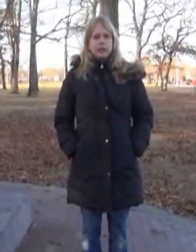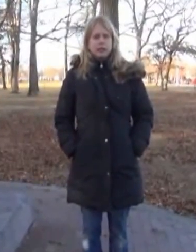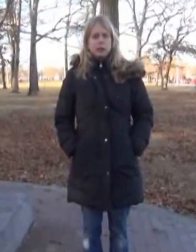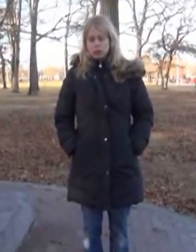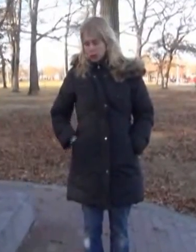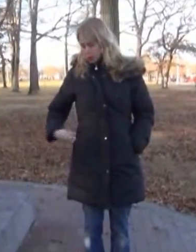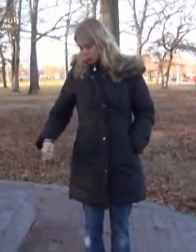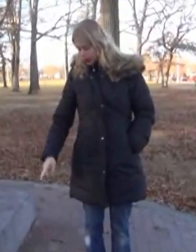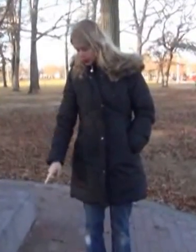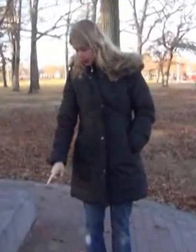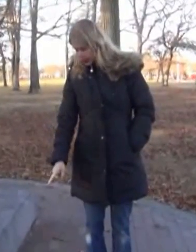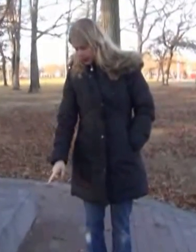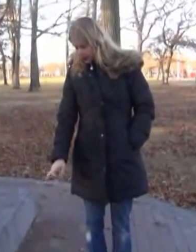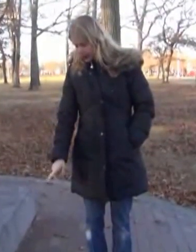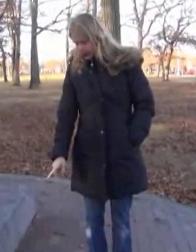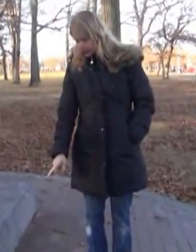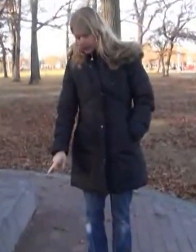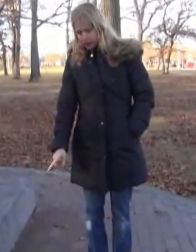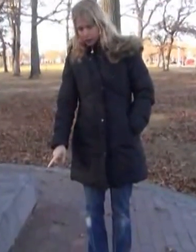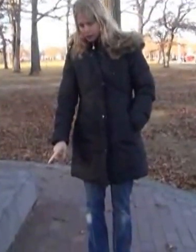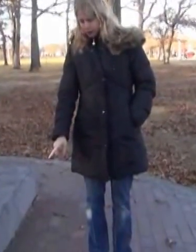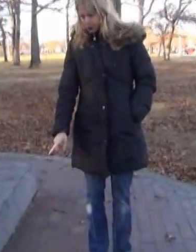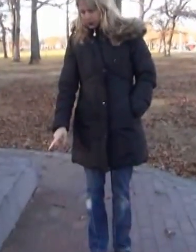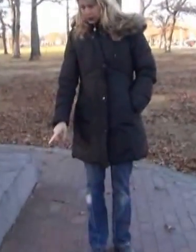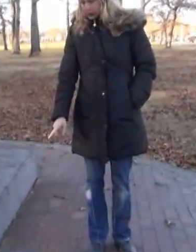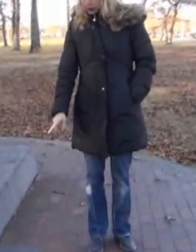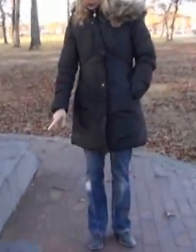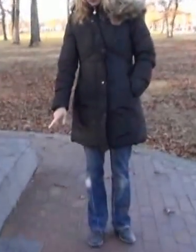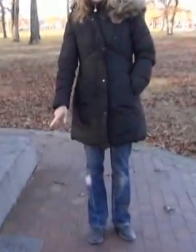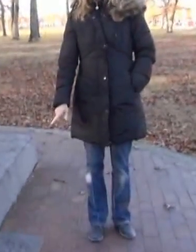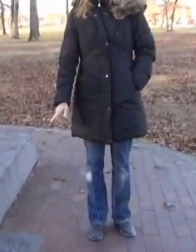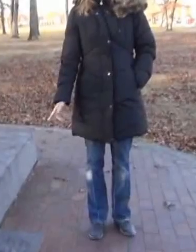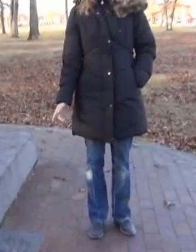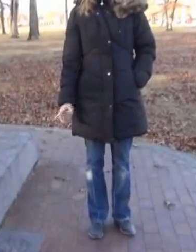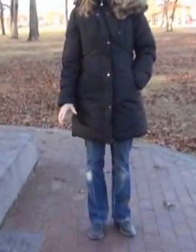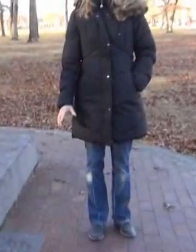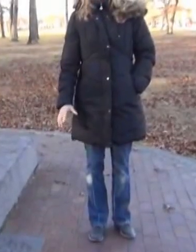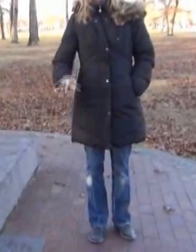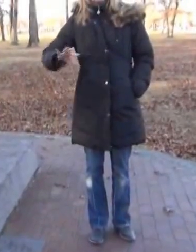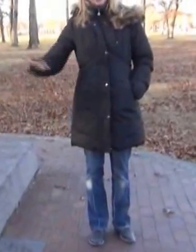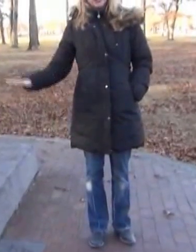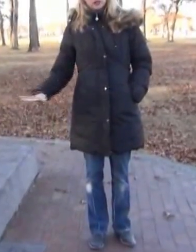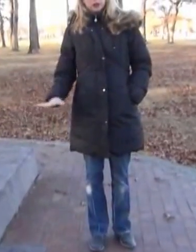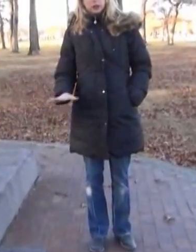started working with Abe Landau to create a monument